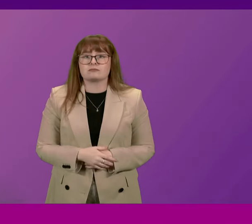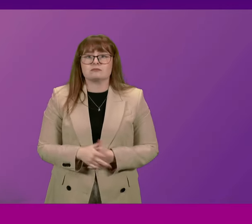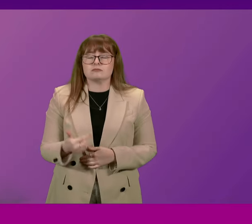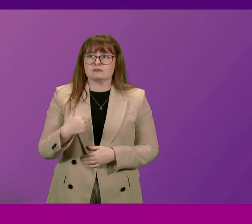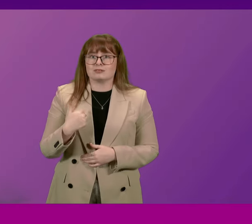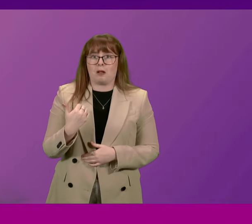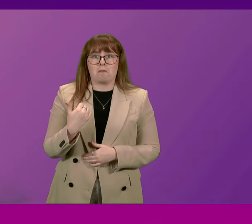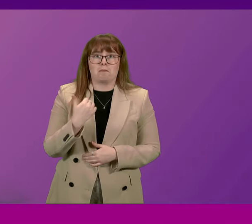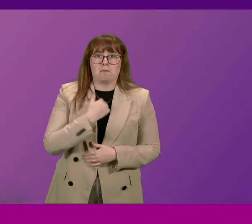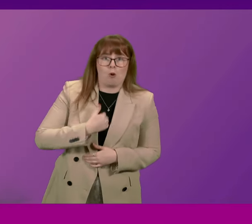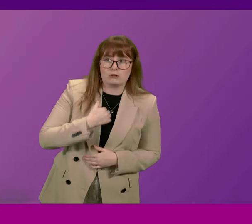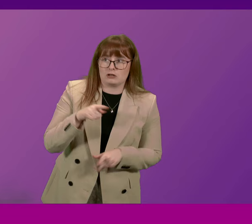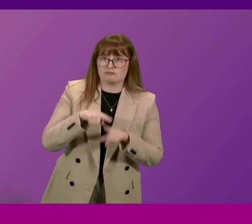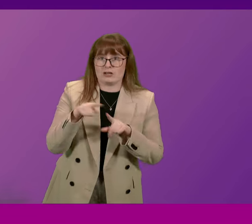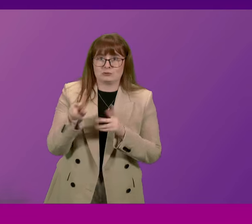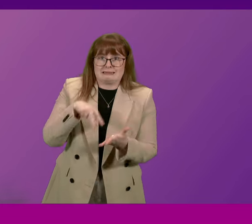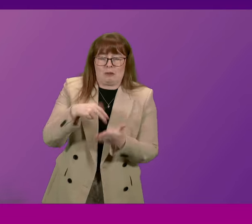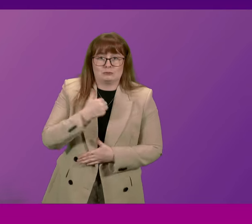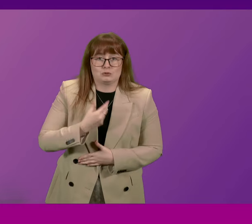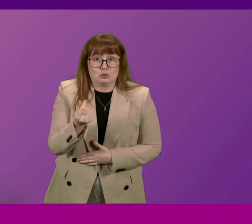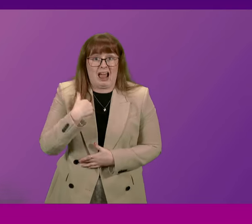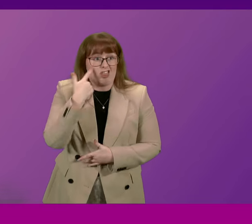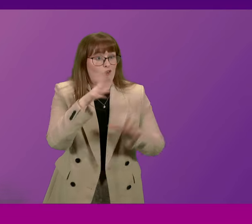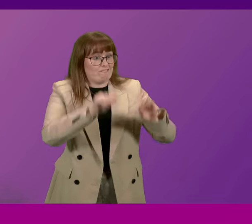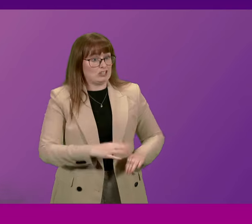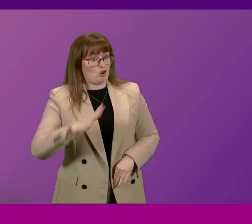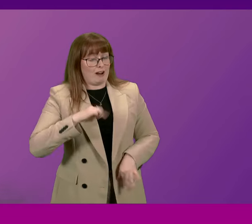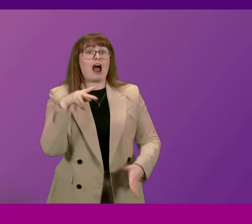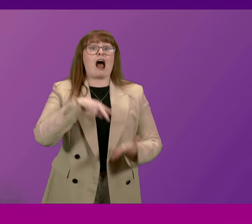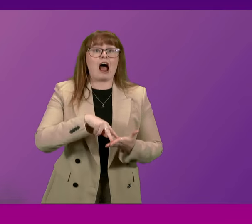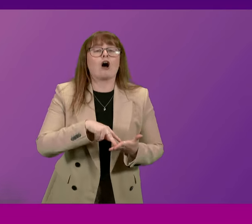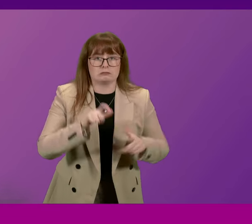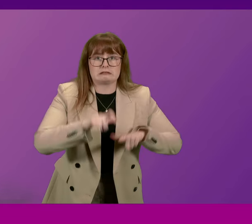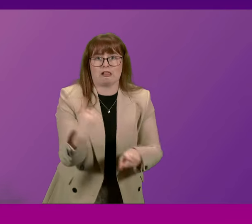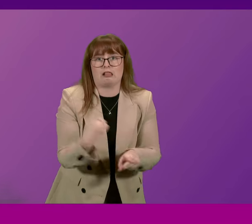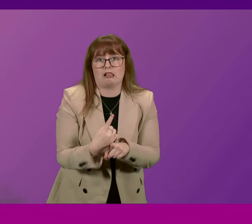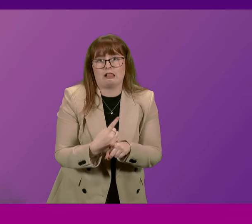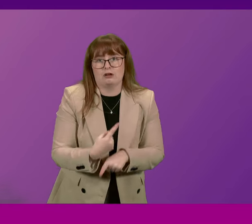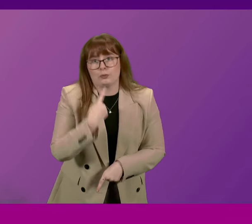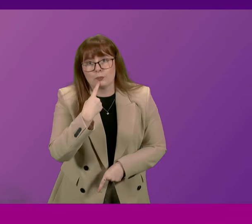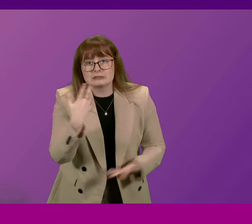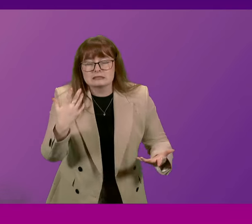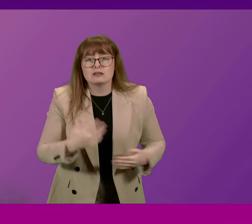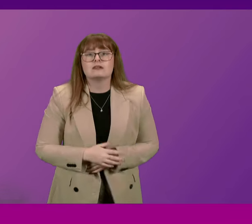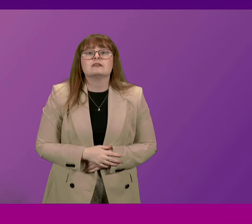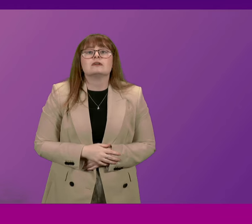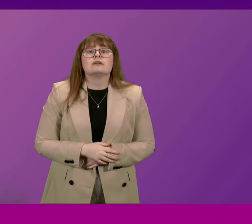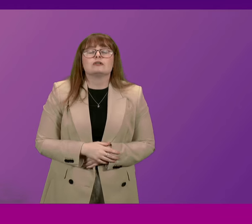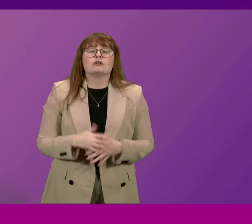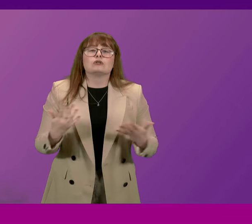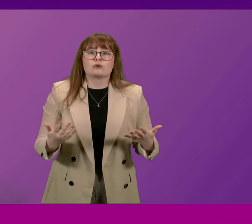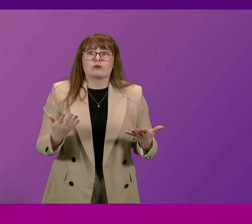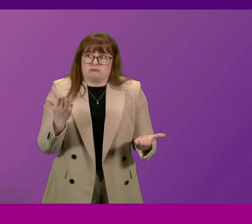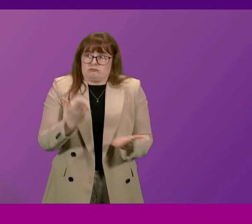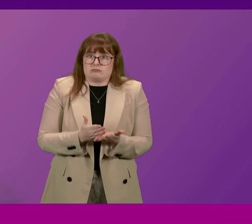for standing up too soon. I actually thought he'd finished. But he was still going. So when faced with the